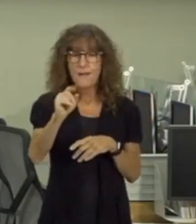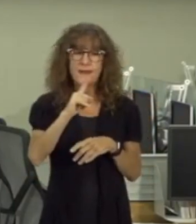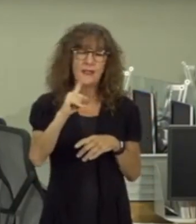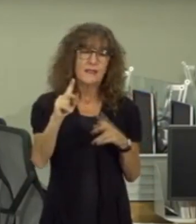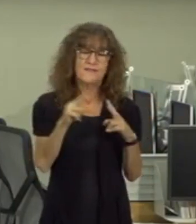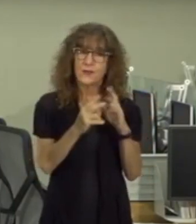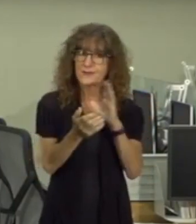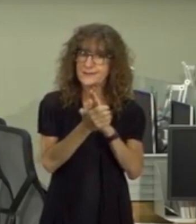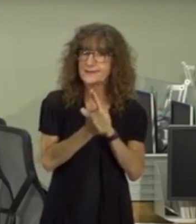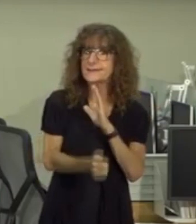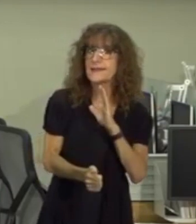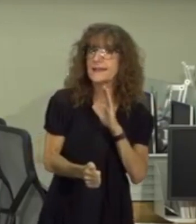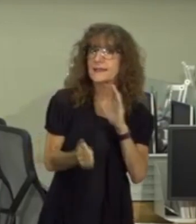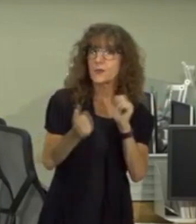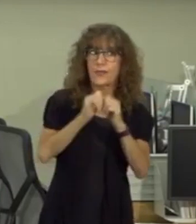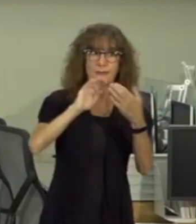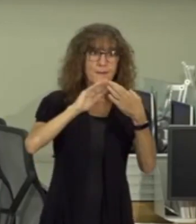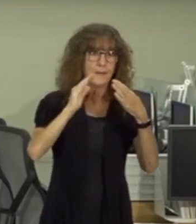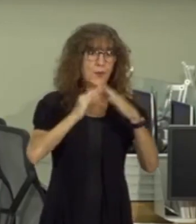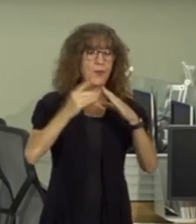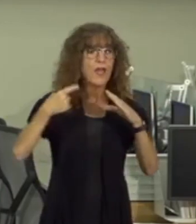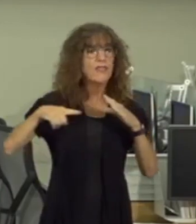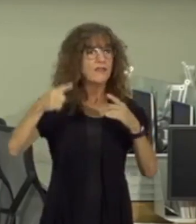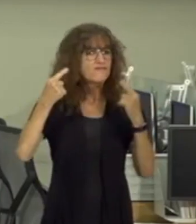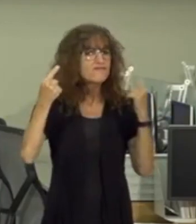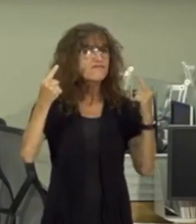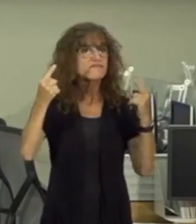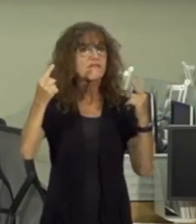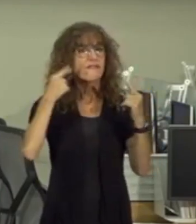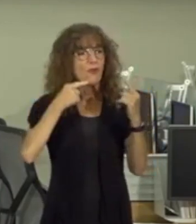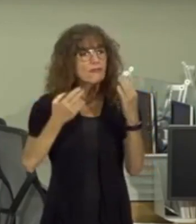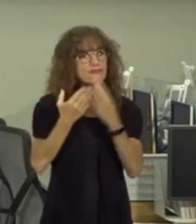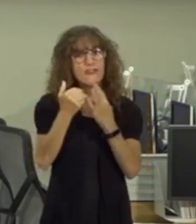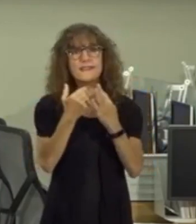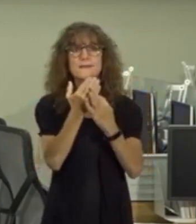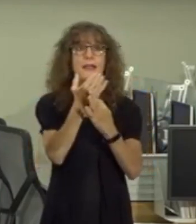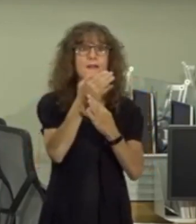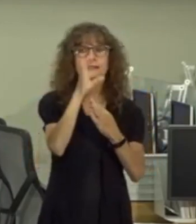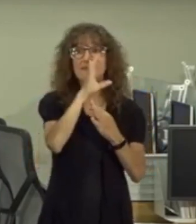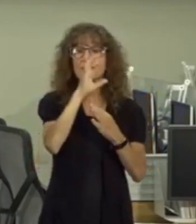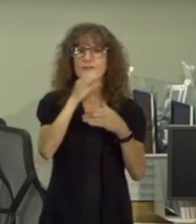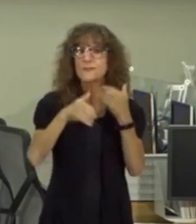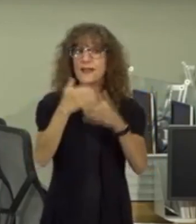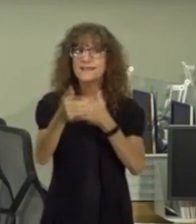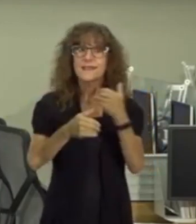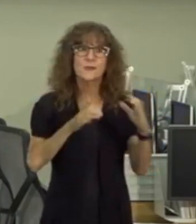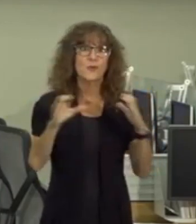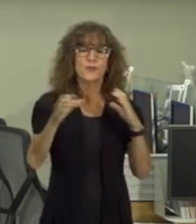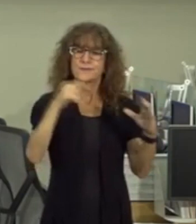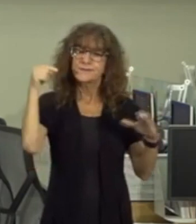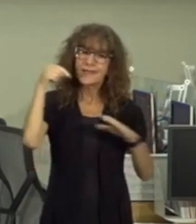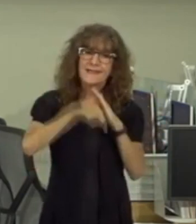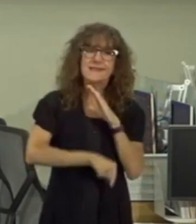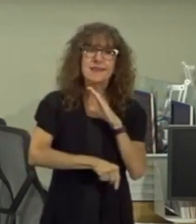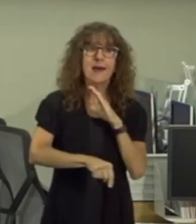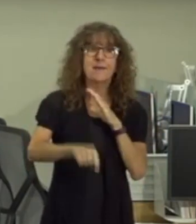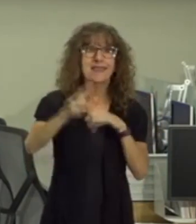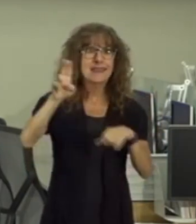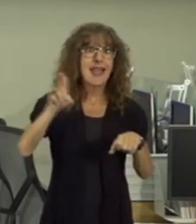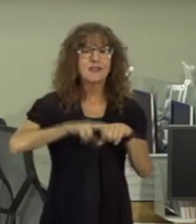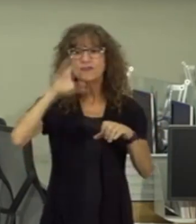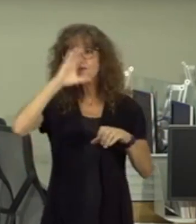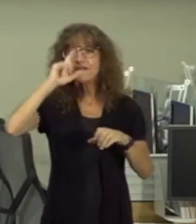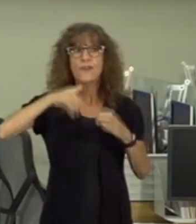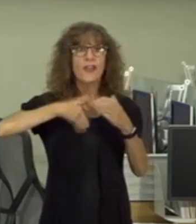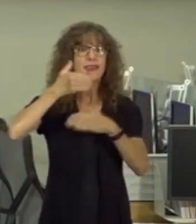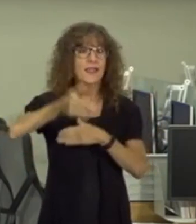highly skilled with the community and they are known for their transparent search process we're conducting a thorough national search for our